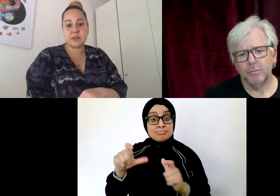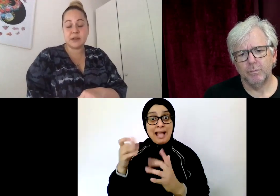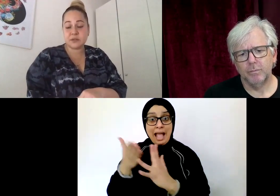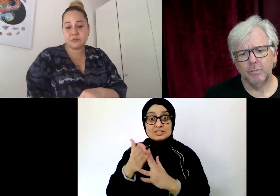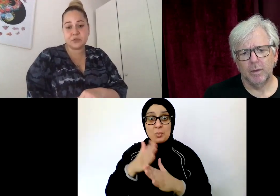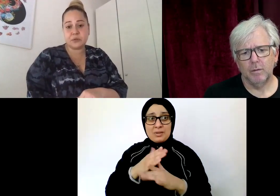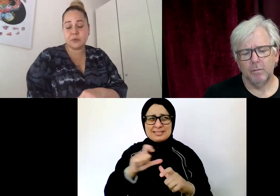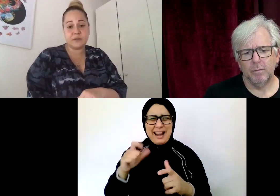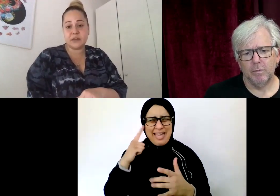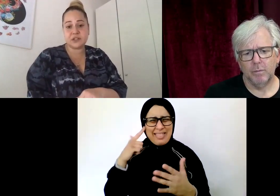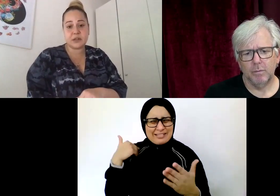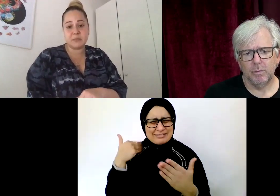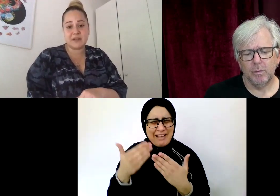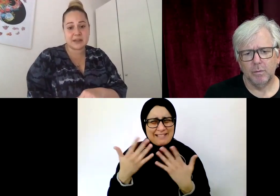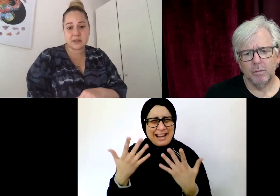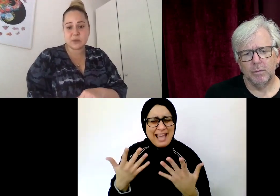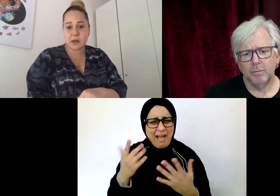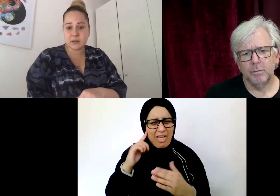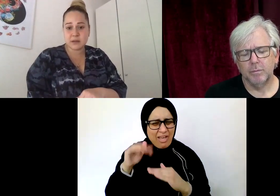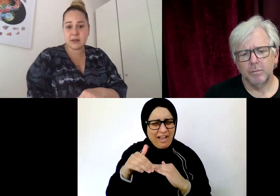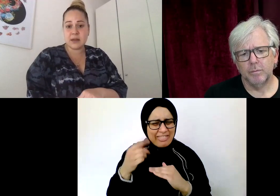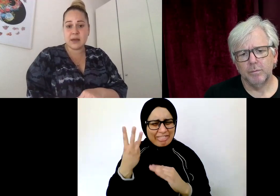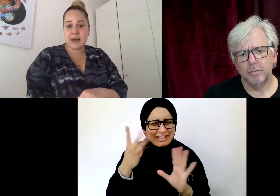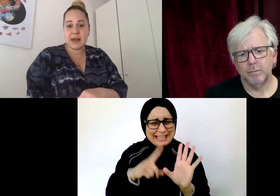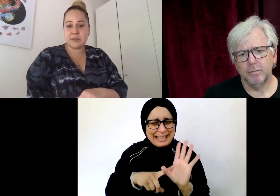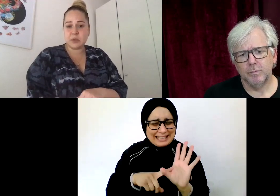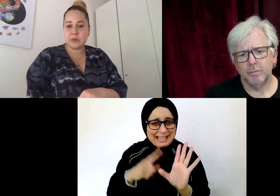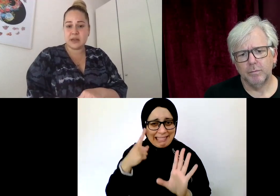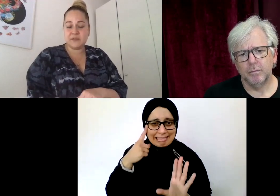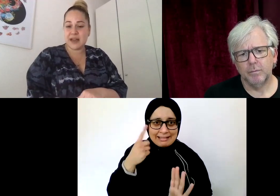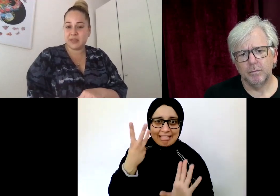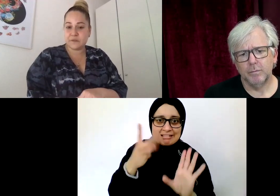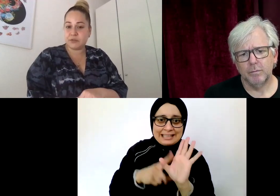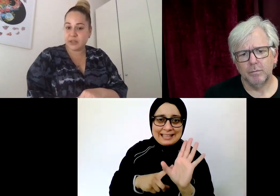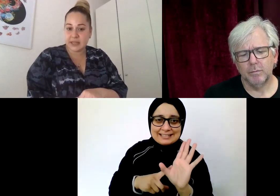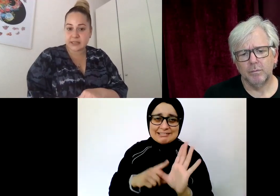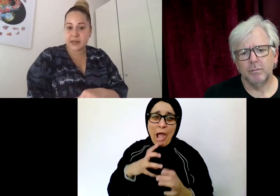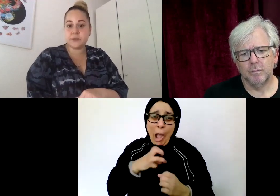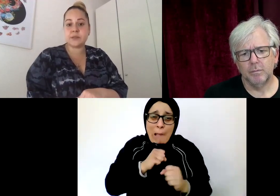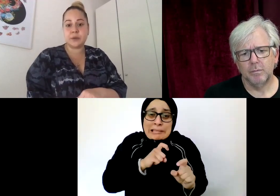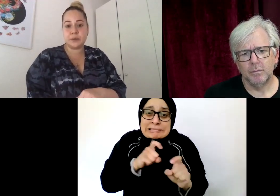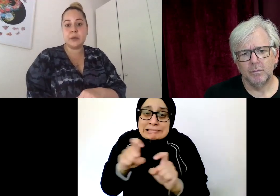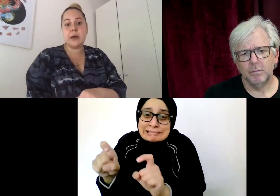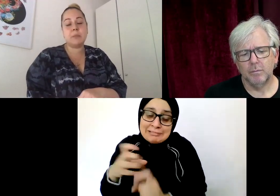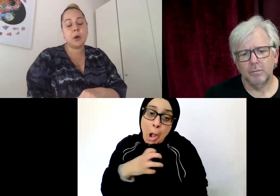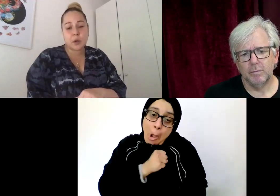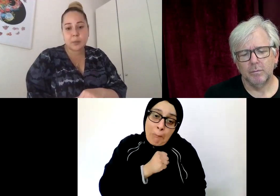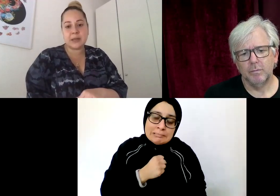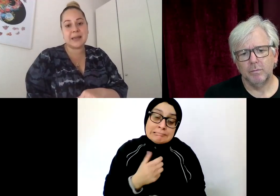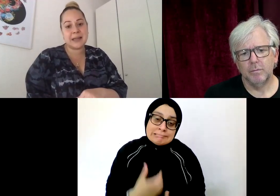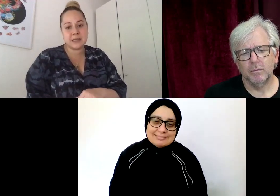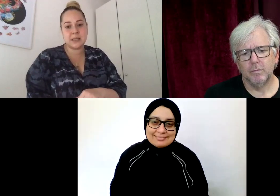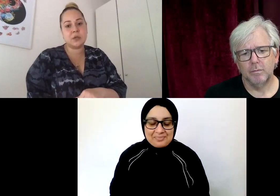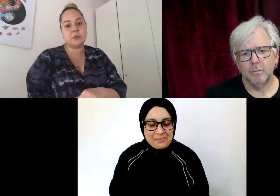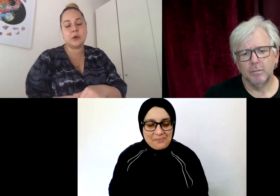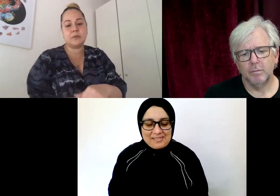So it's a real privilege to have access to work. At the moment, I've had that for three years now. So I'm hoping